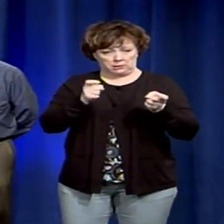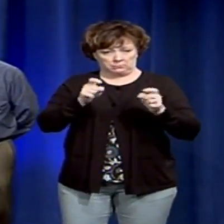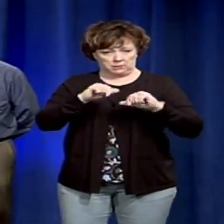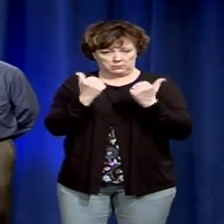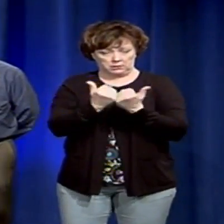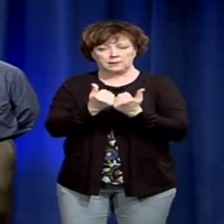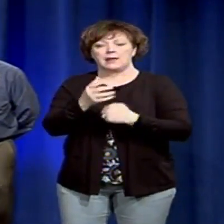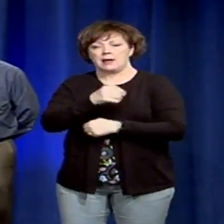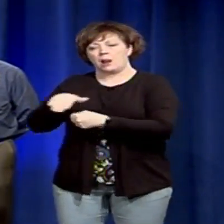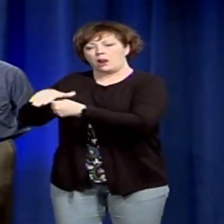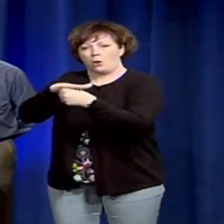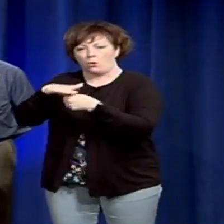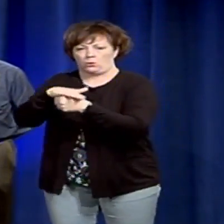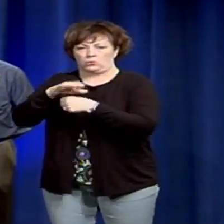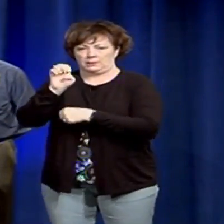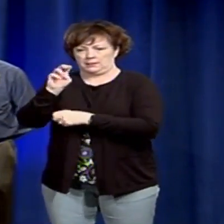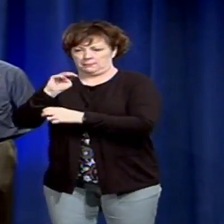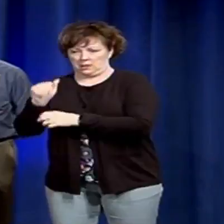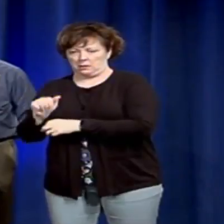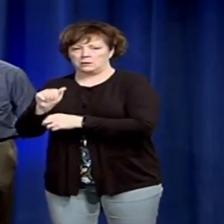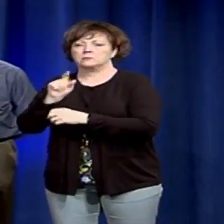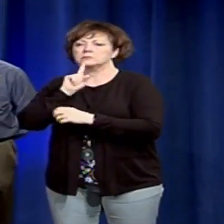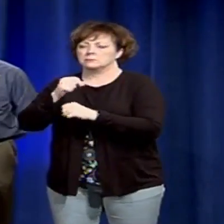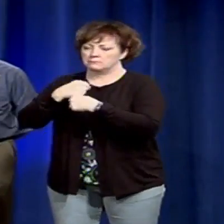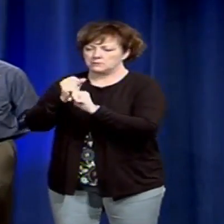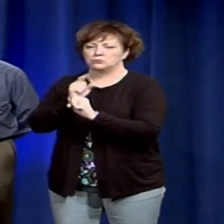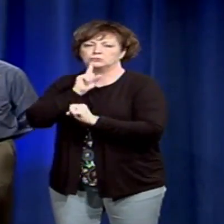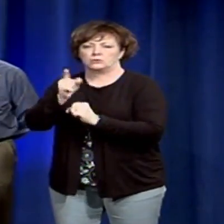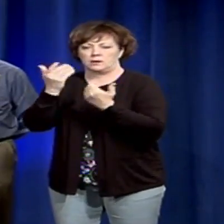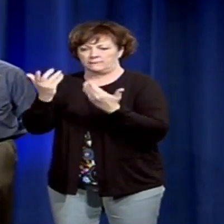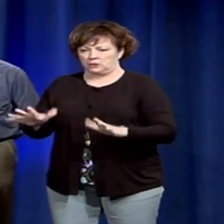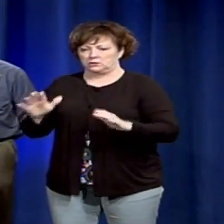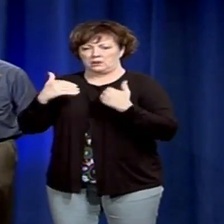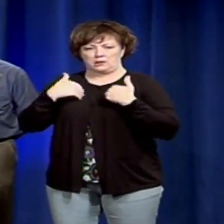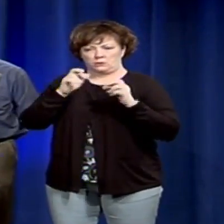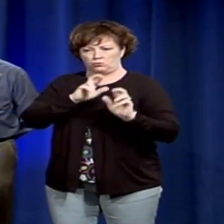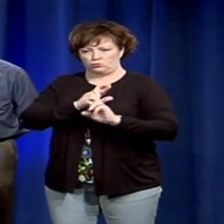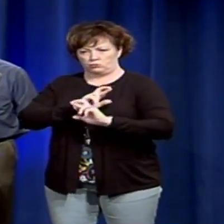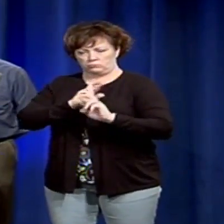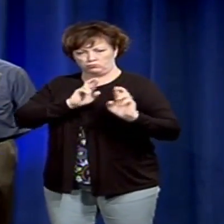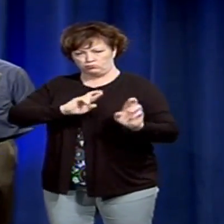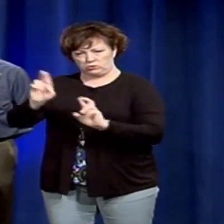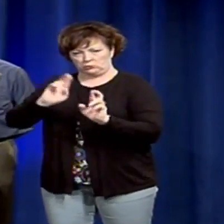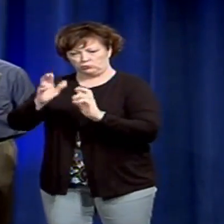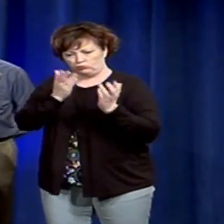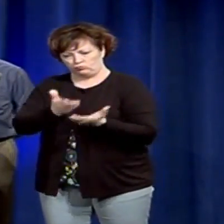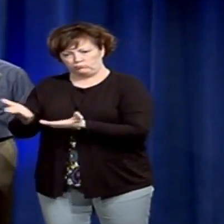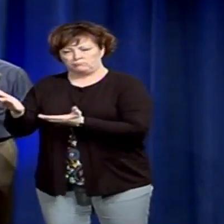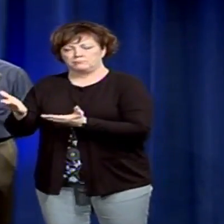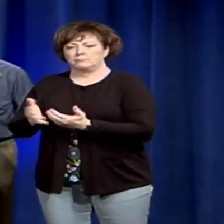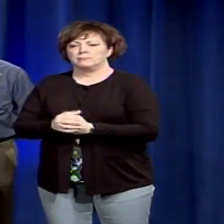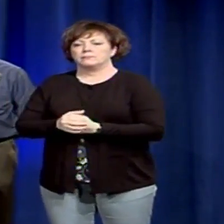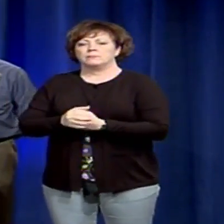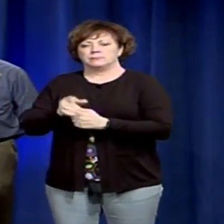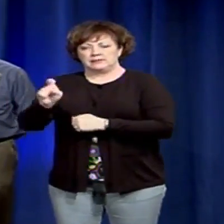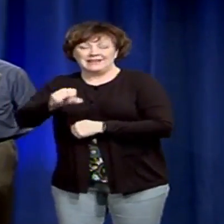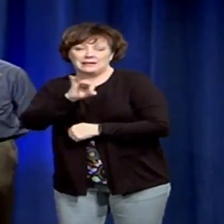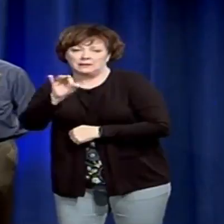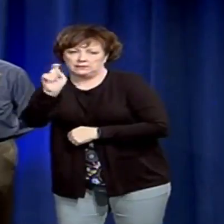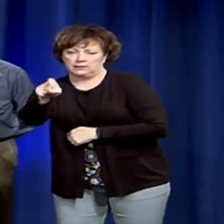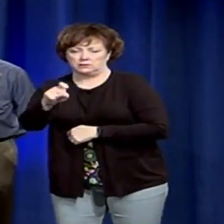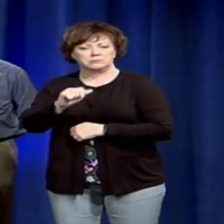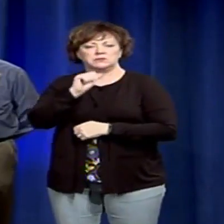are working closely to ensure resources are in place should they be needed. We do not anticipate a widespread